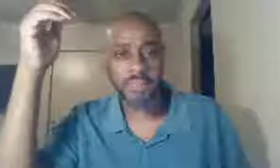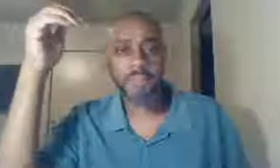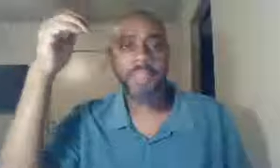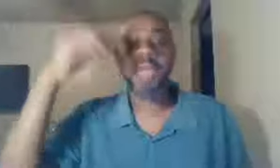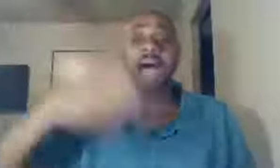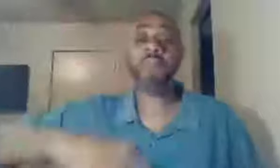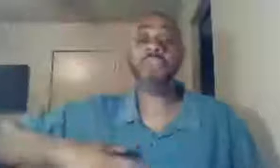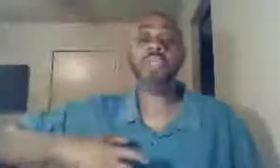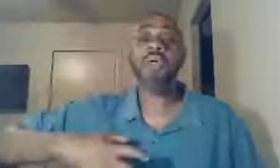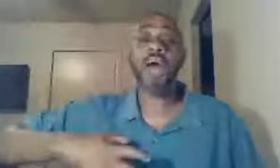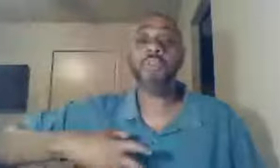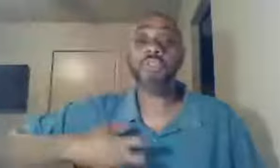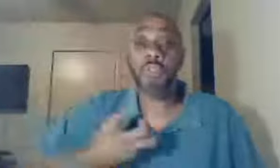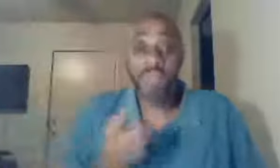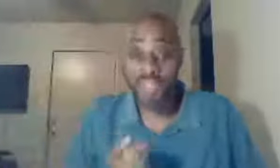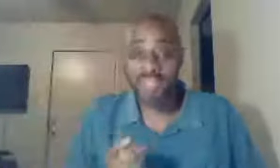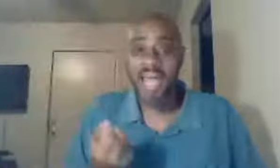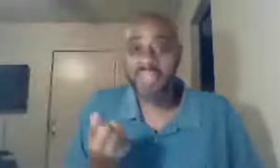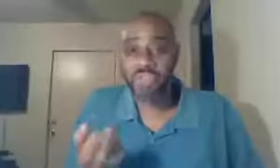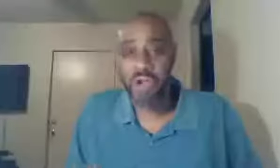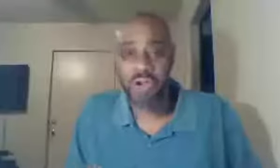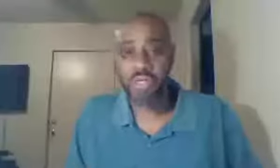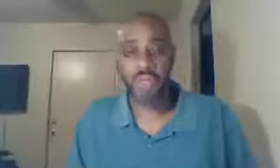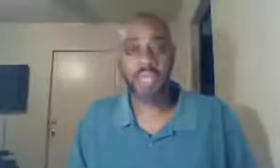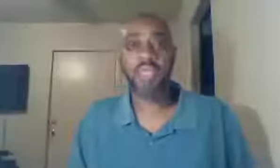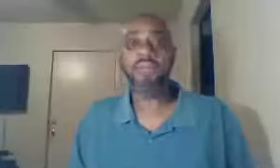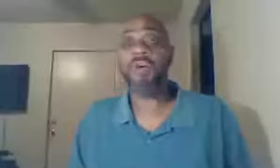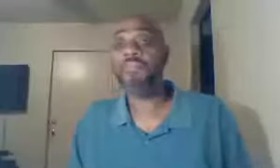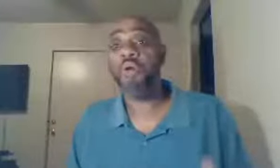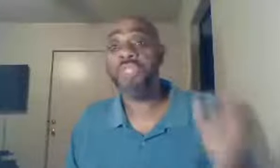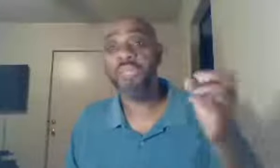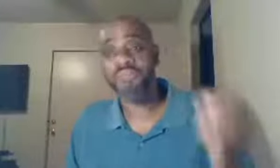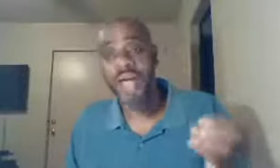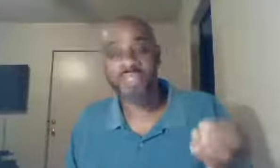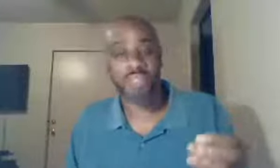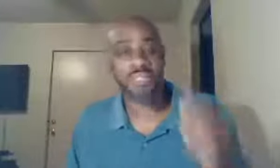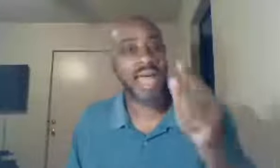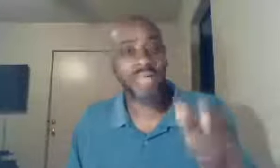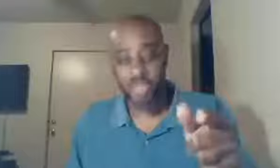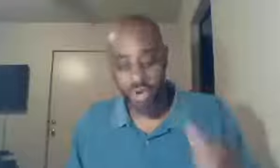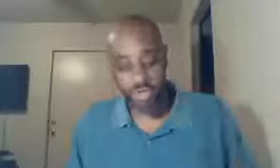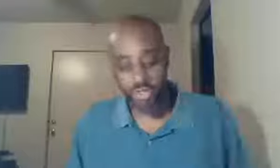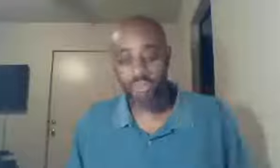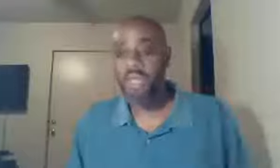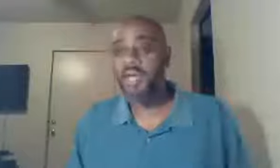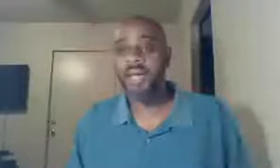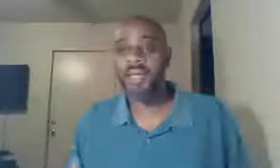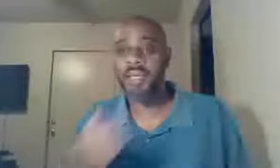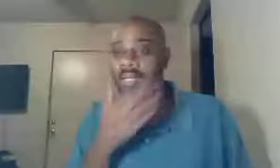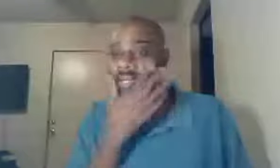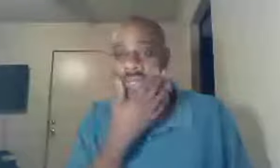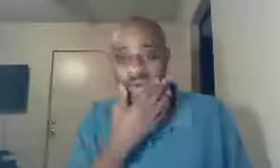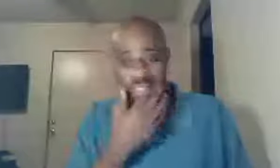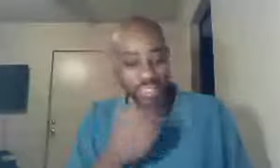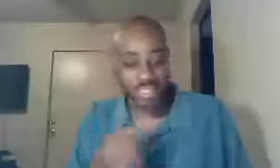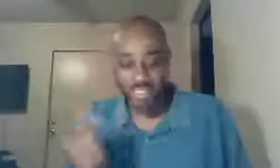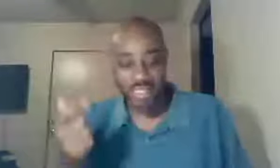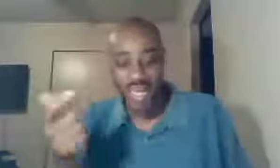and I was repentant, I turned away from those infractions, and I encourage you, let me go ahead and just get this in, I